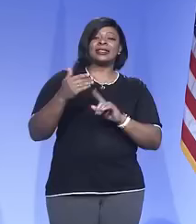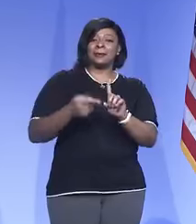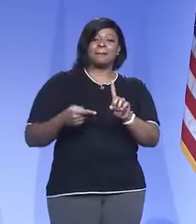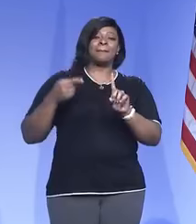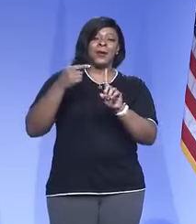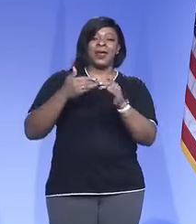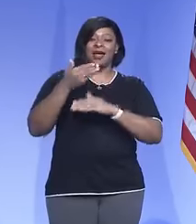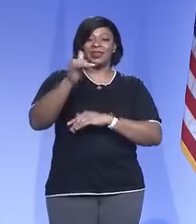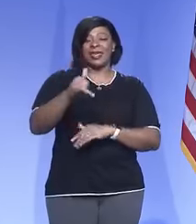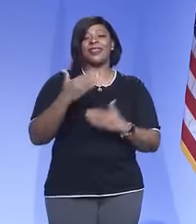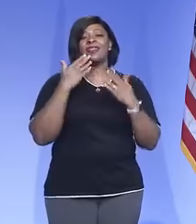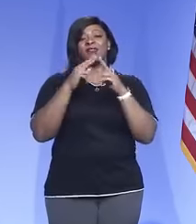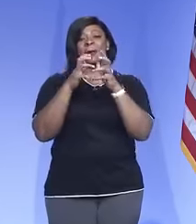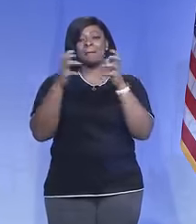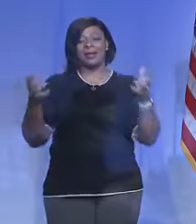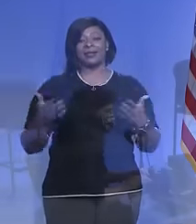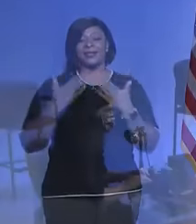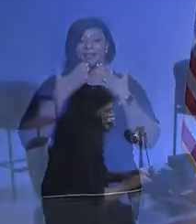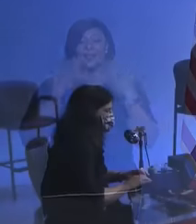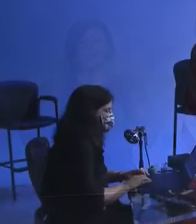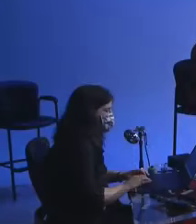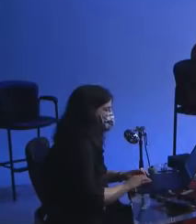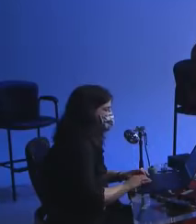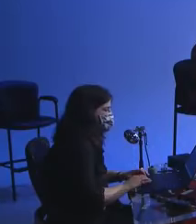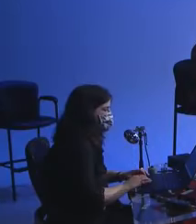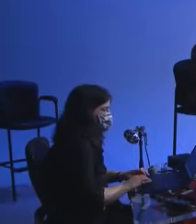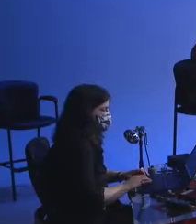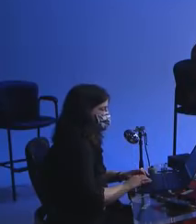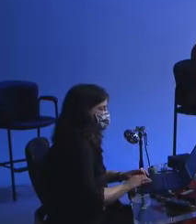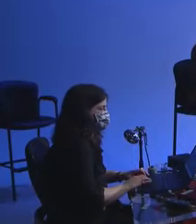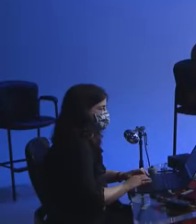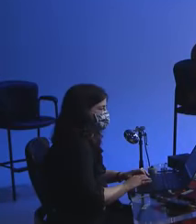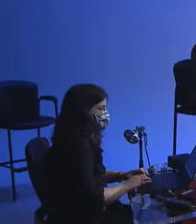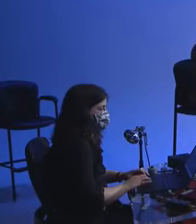the one after that. Thanks very much. Thanks, everyone. We'll see you back here on Thursday.